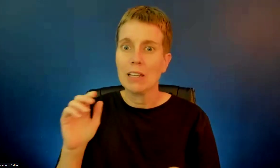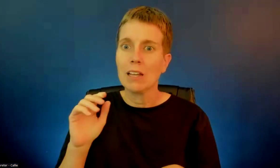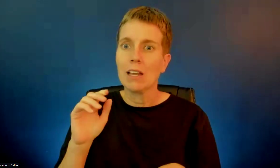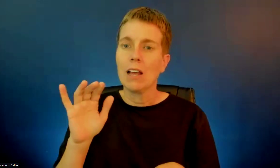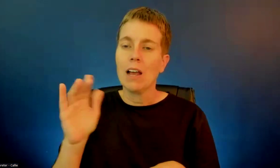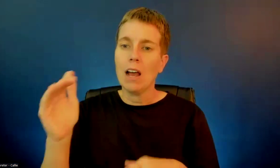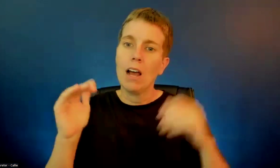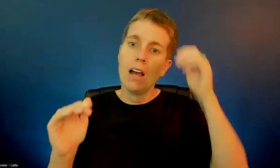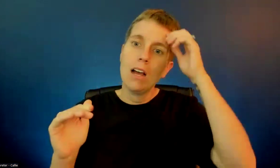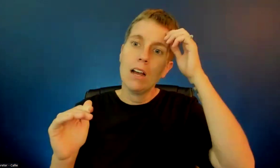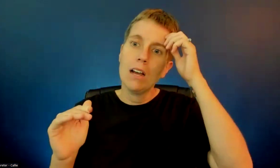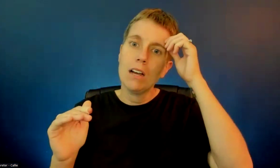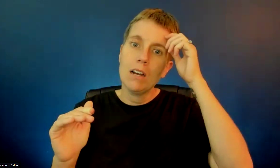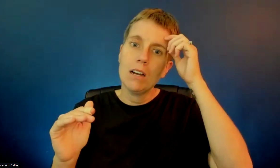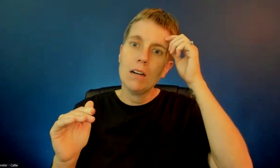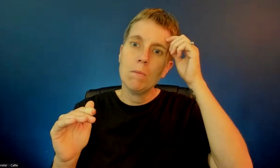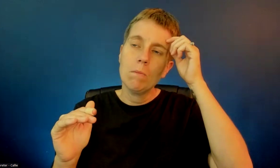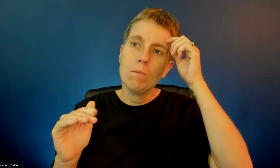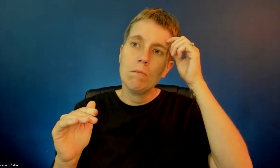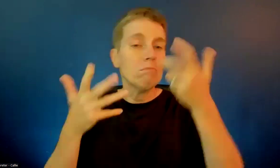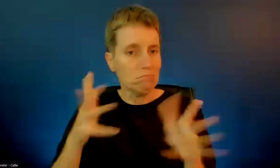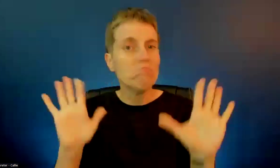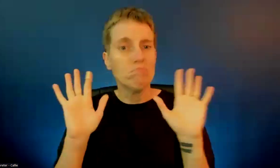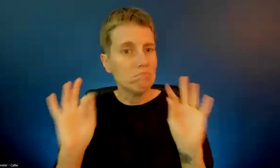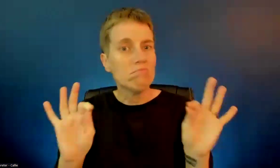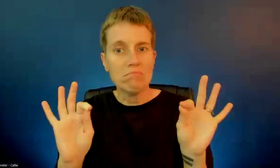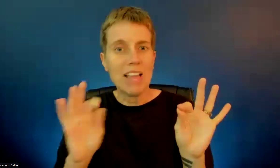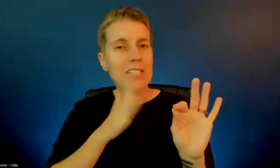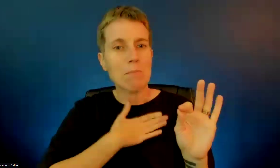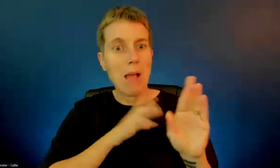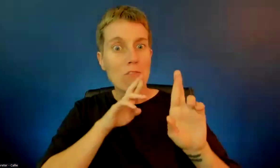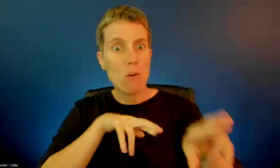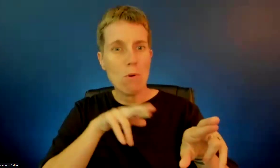And that's all my ADA coordinator report.